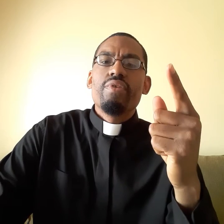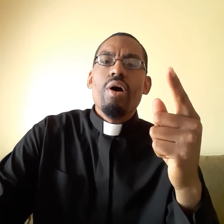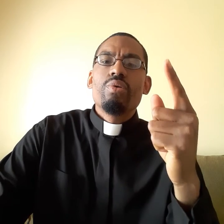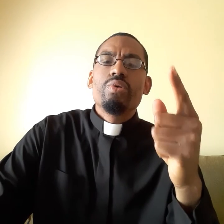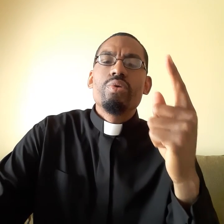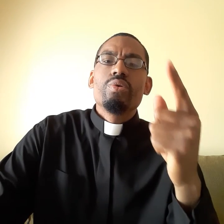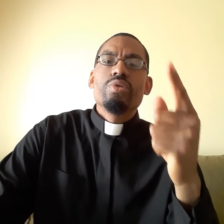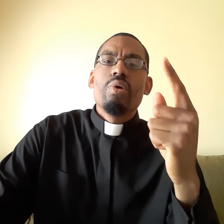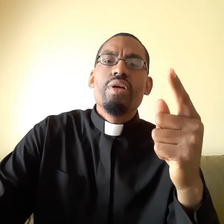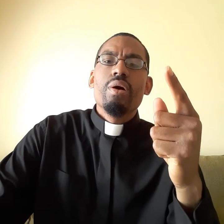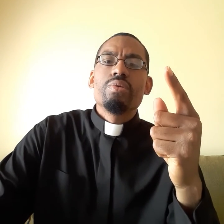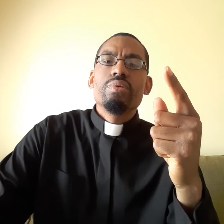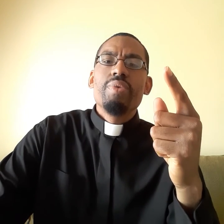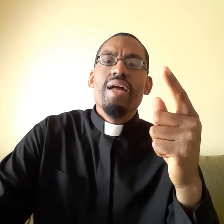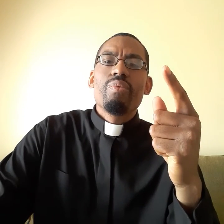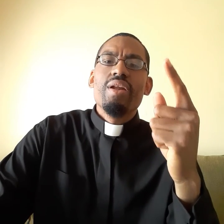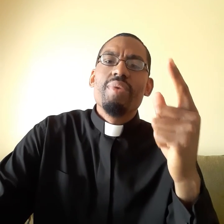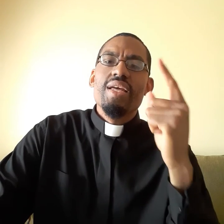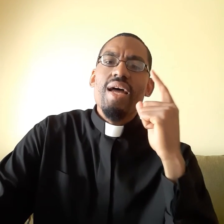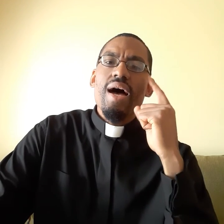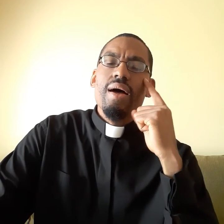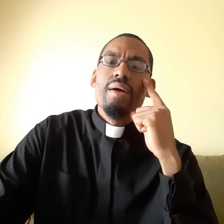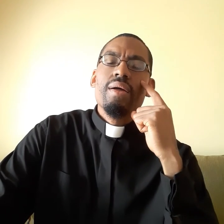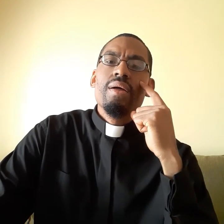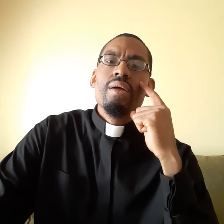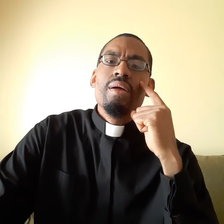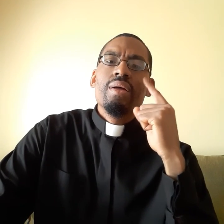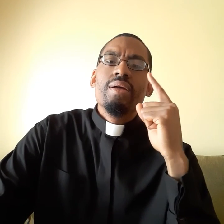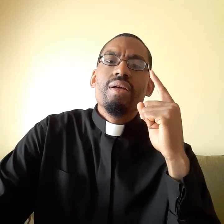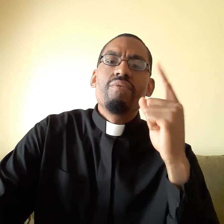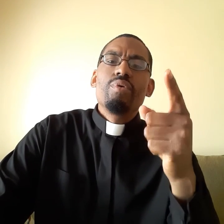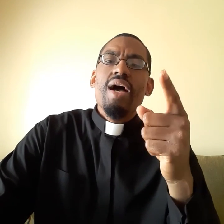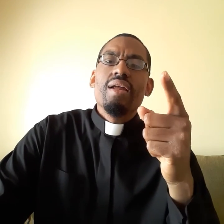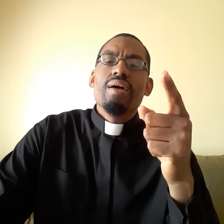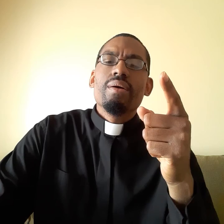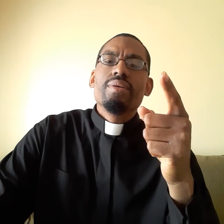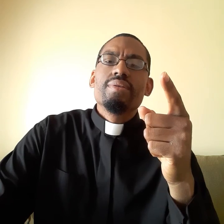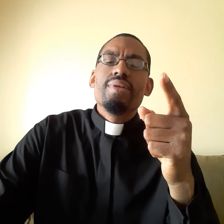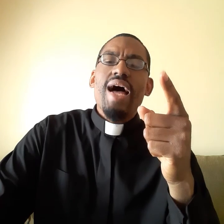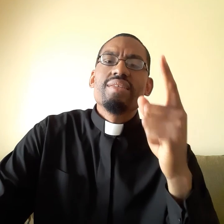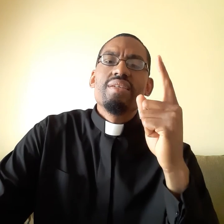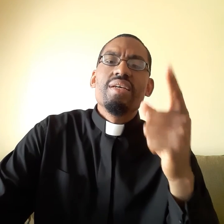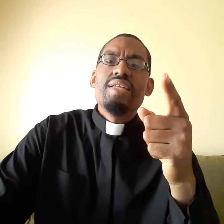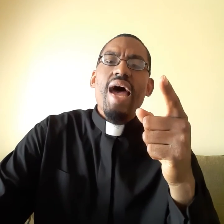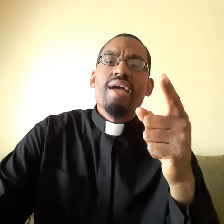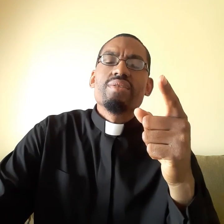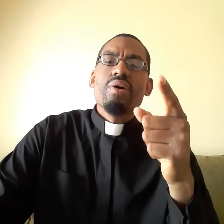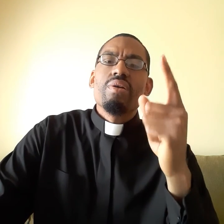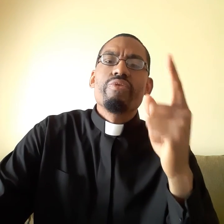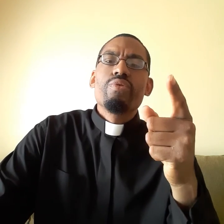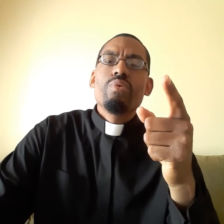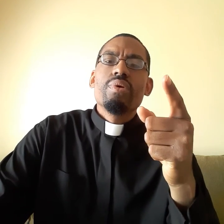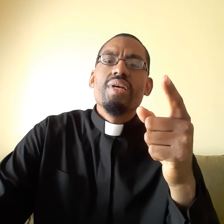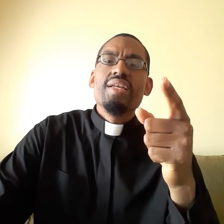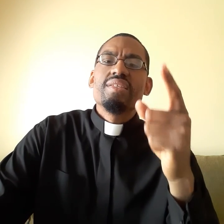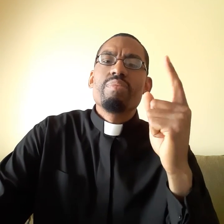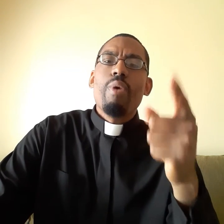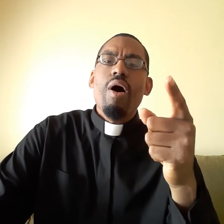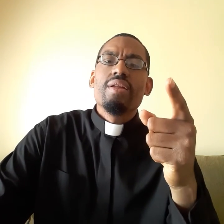of God who don't use the Holy Ghost, you'd be like, wait a minute now. If you've got to answer your text, or the phone, and it's important,